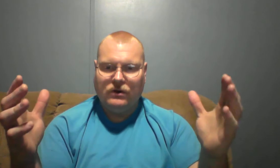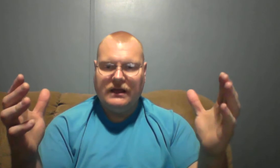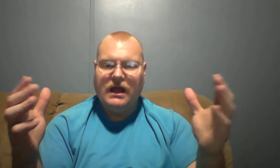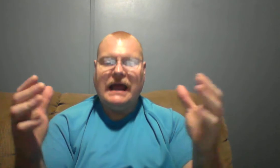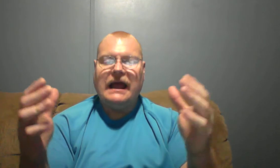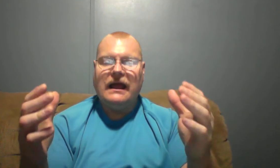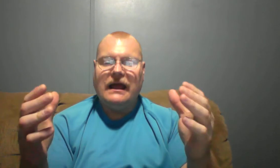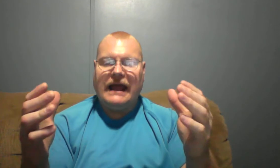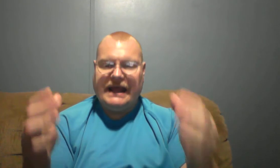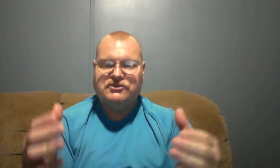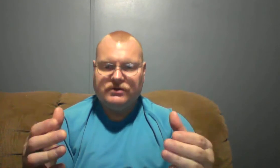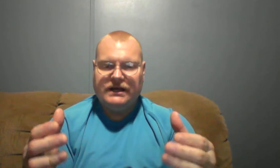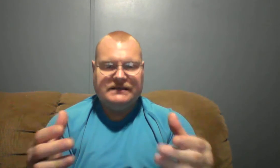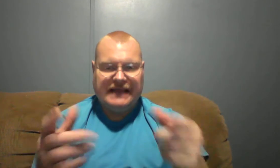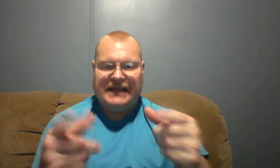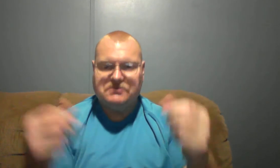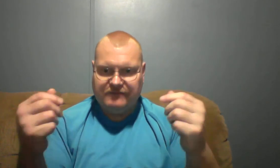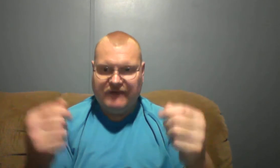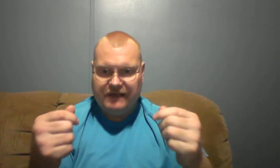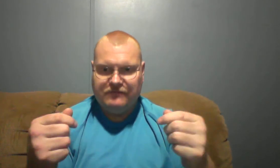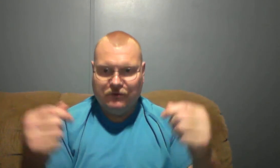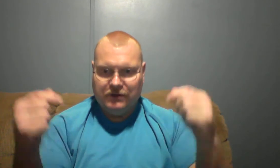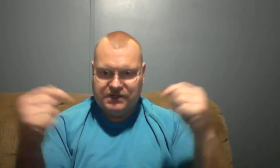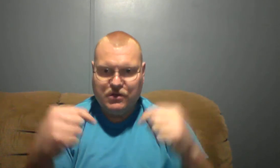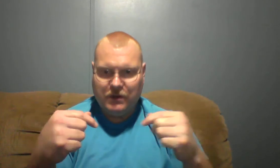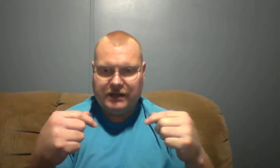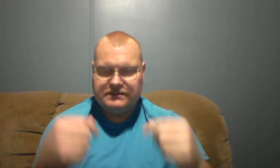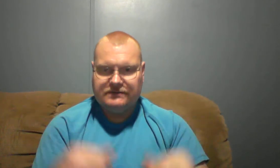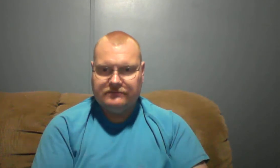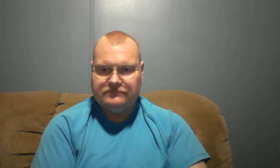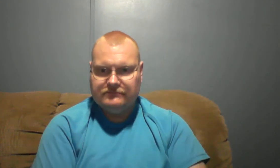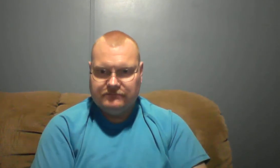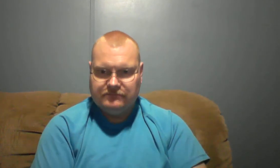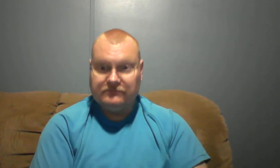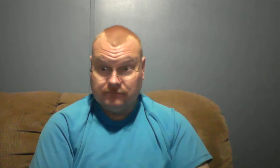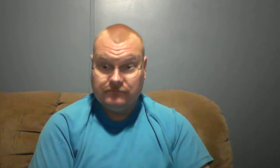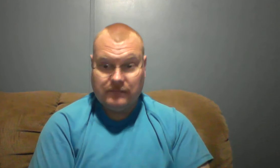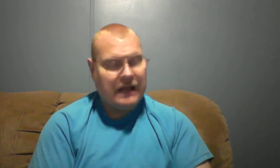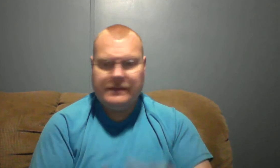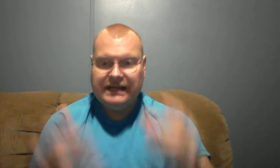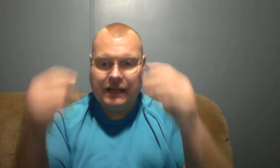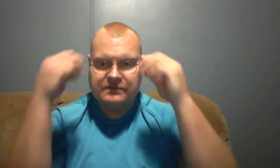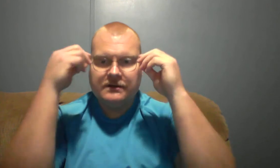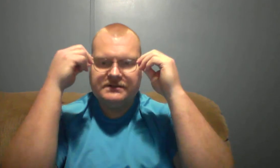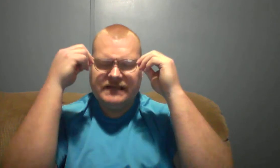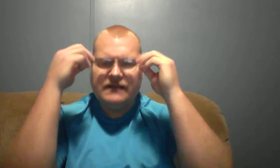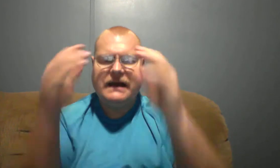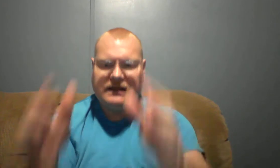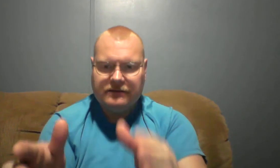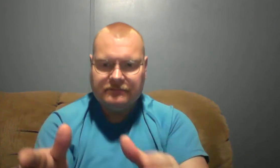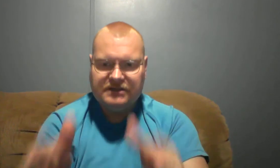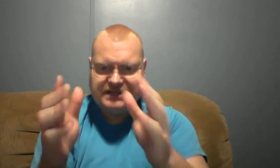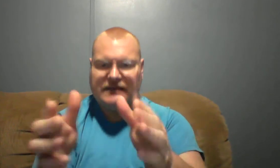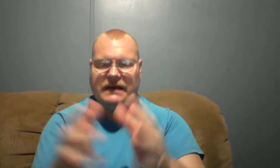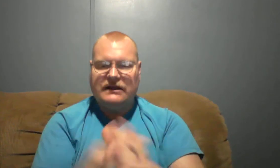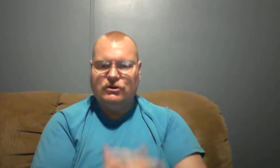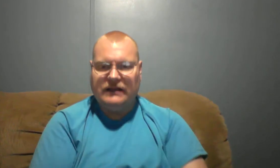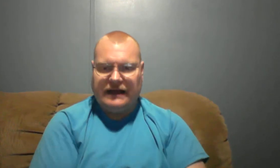answered us and has been faithful to us? How many times? Just think about it. Just think about it in your life.